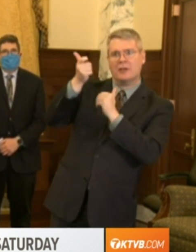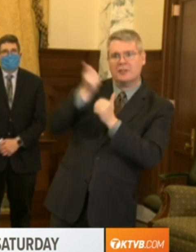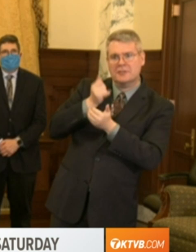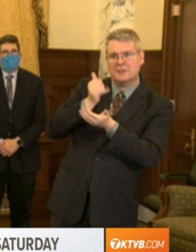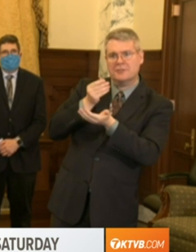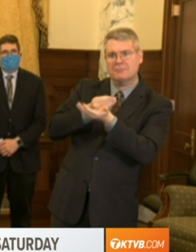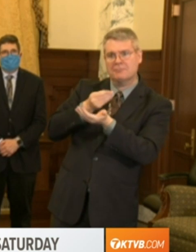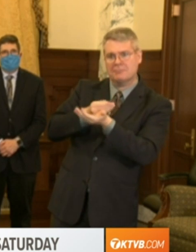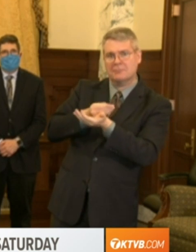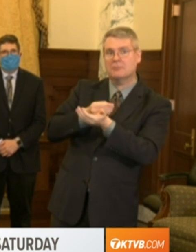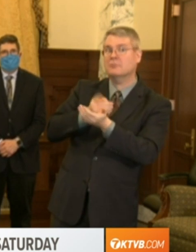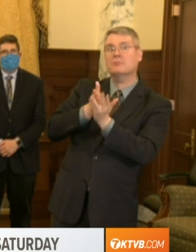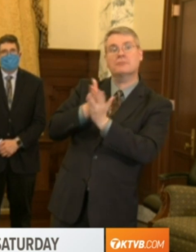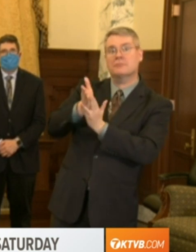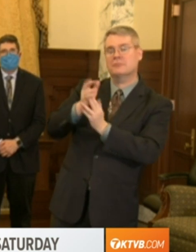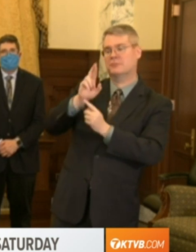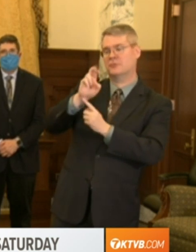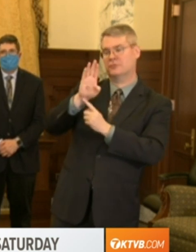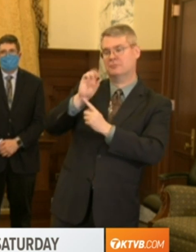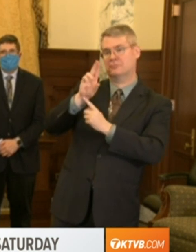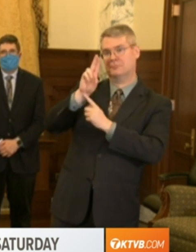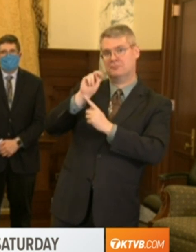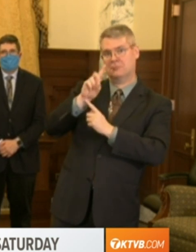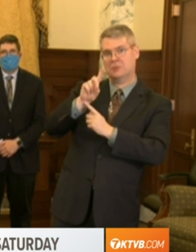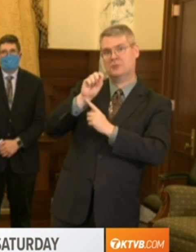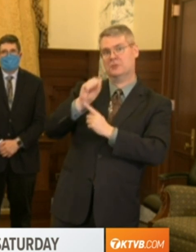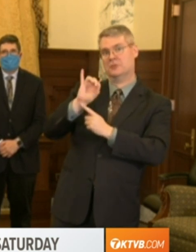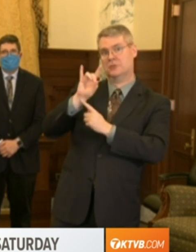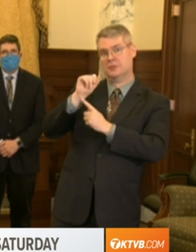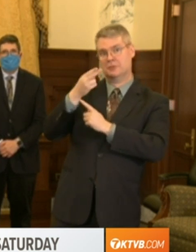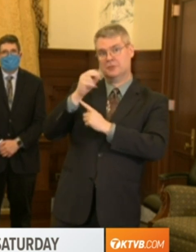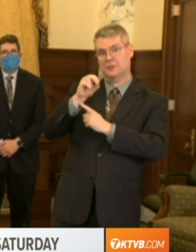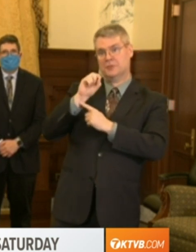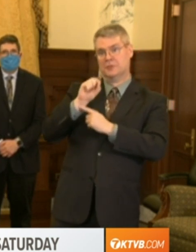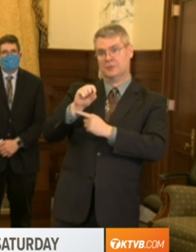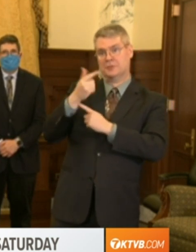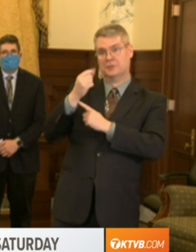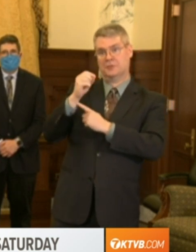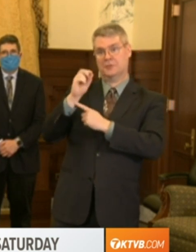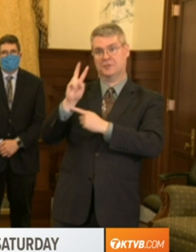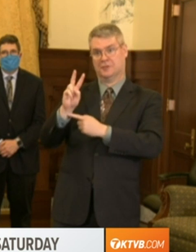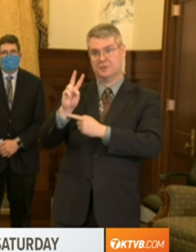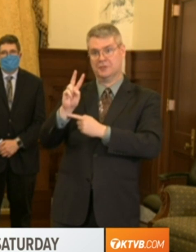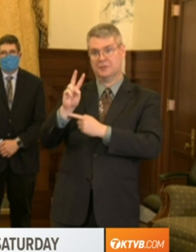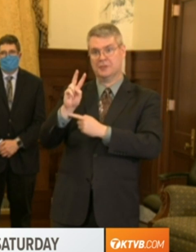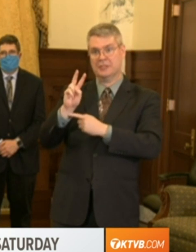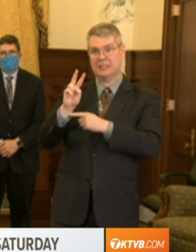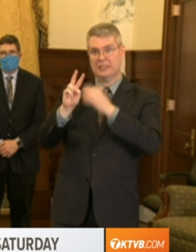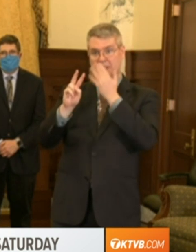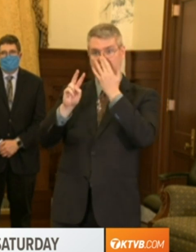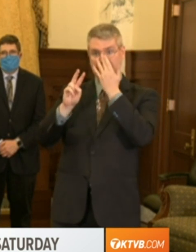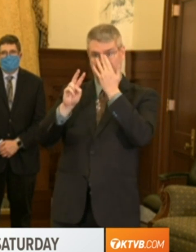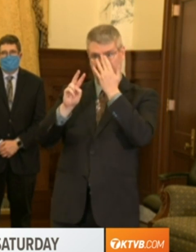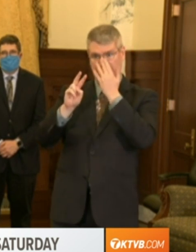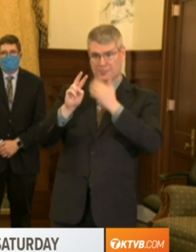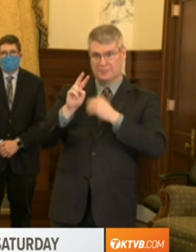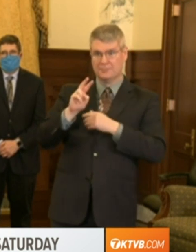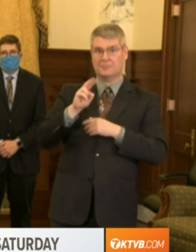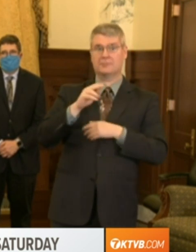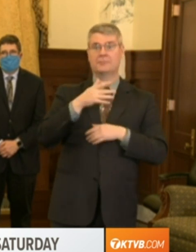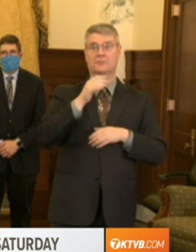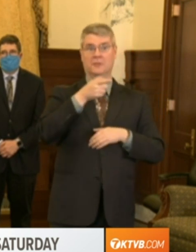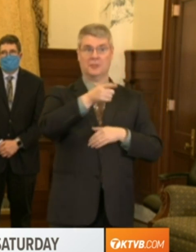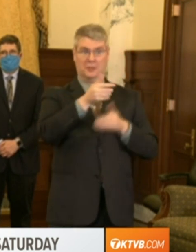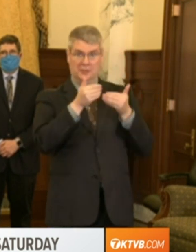economy starts with consumer and employee confidence. I know that wearing a face covering